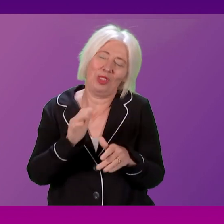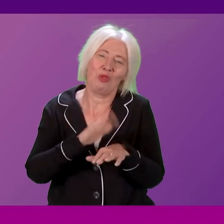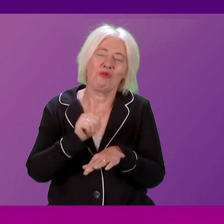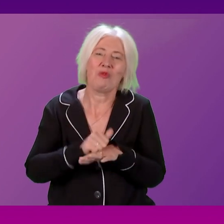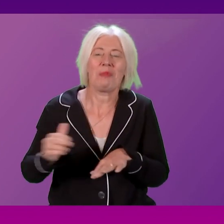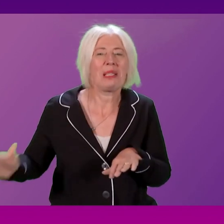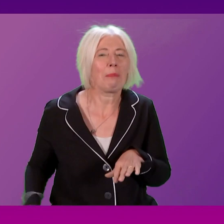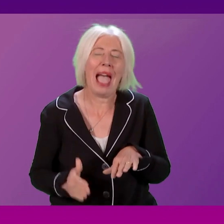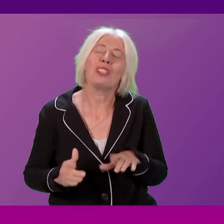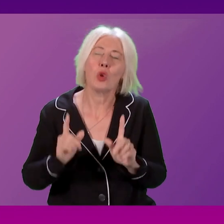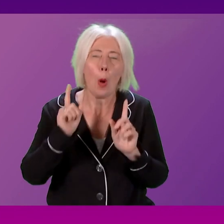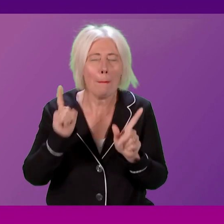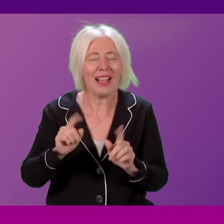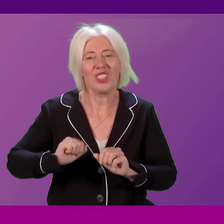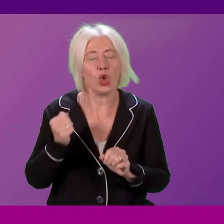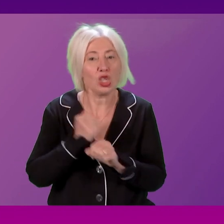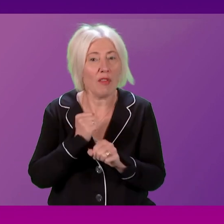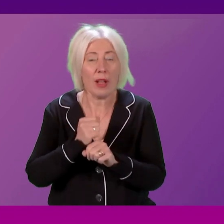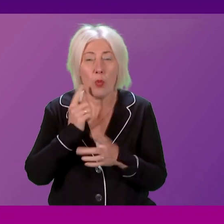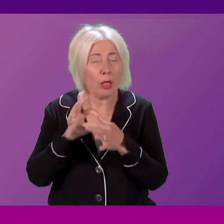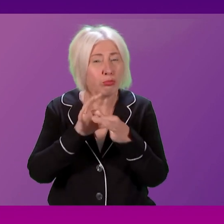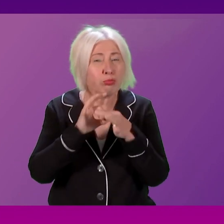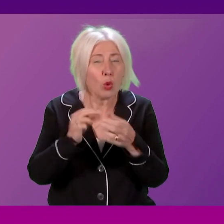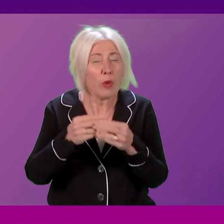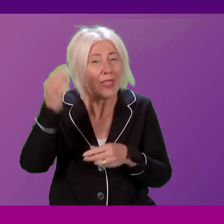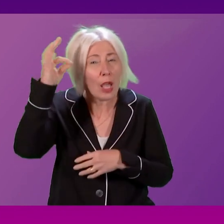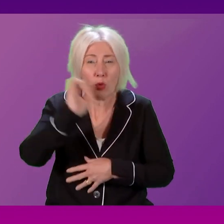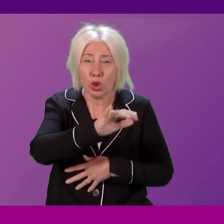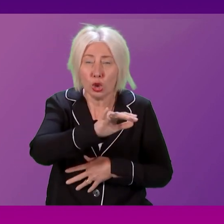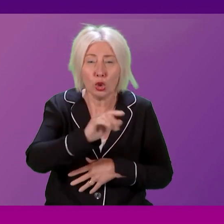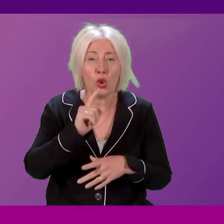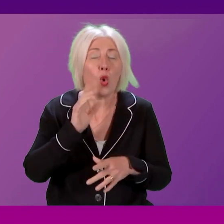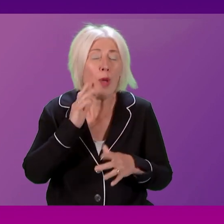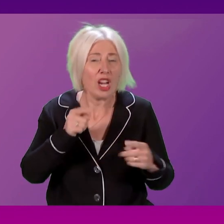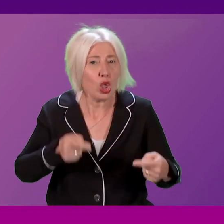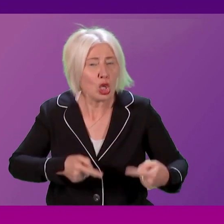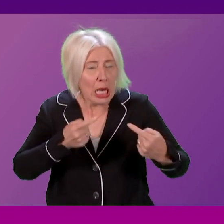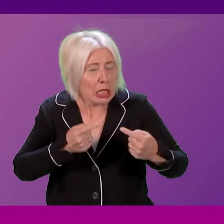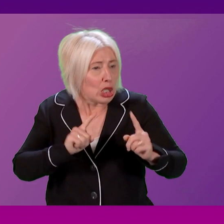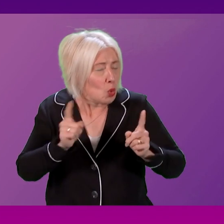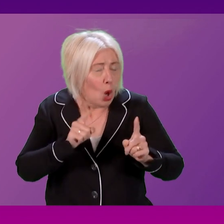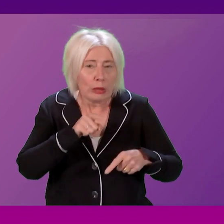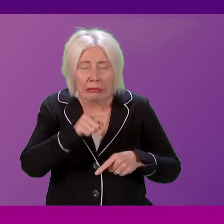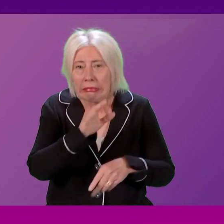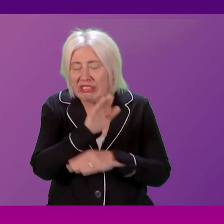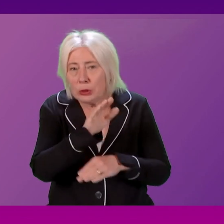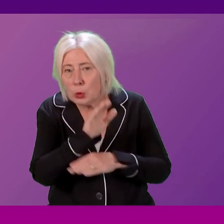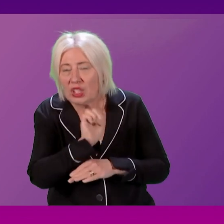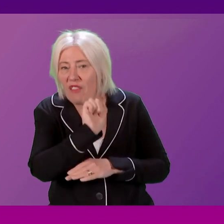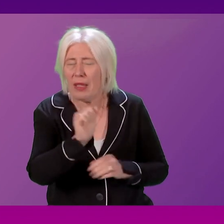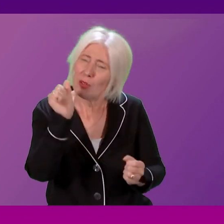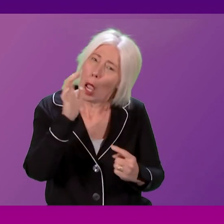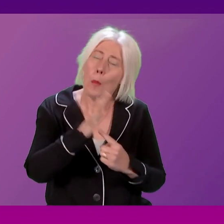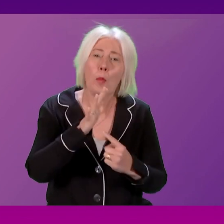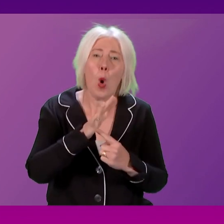ask the First Minister if the Scottish Government will engage with the local authority on the challenges facing the future of this